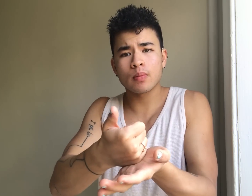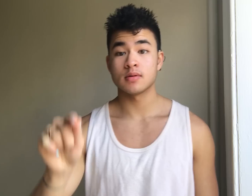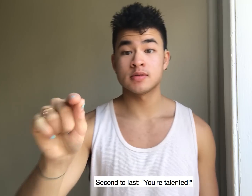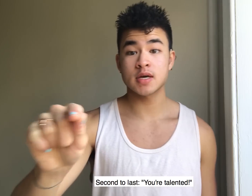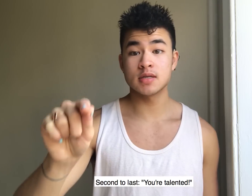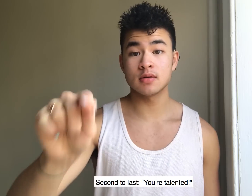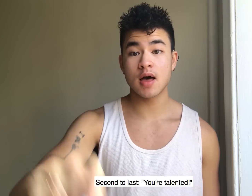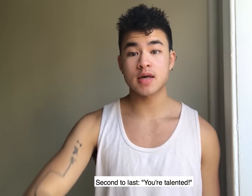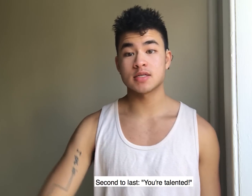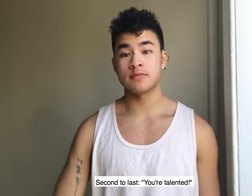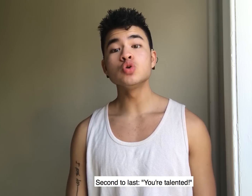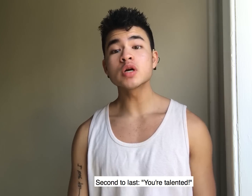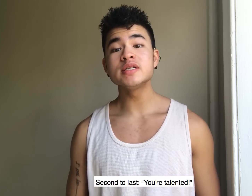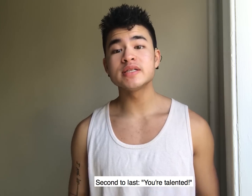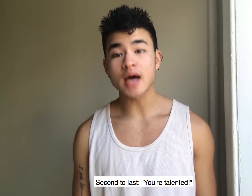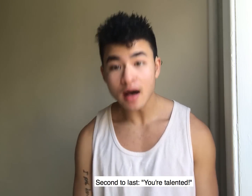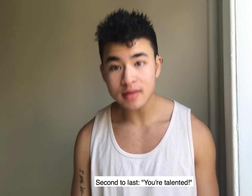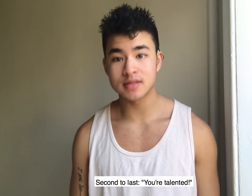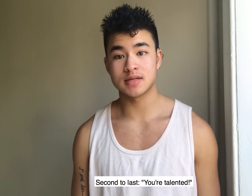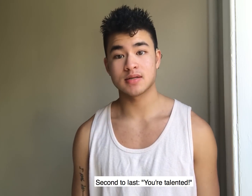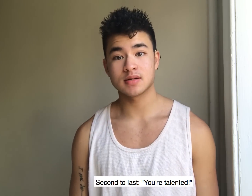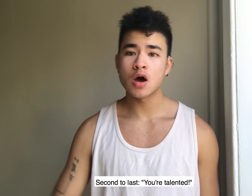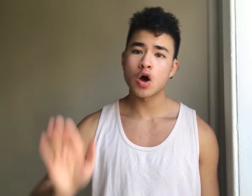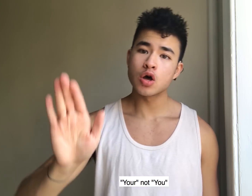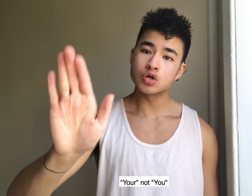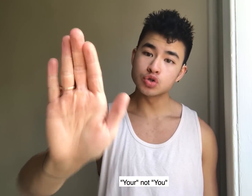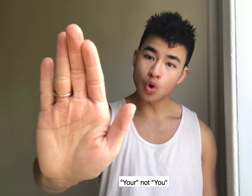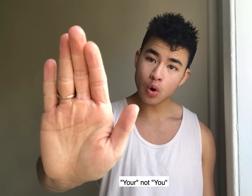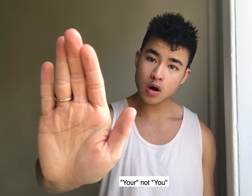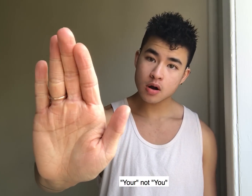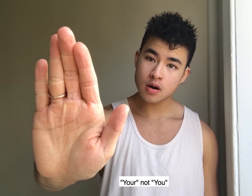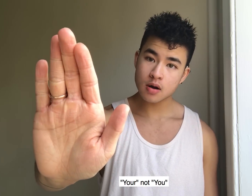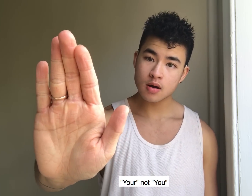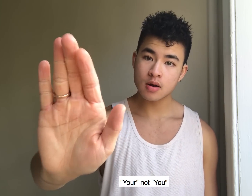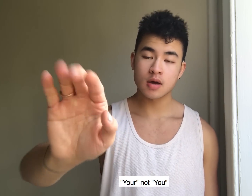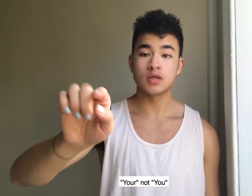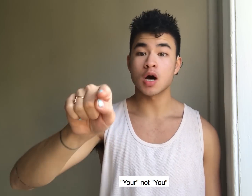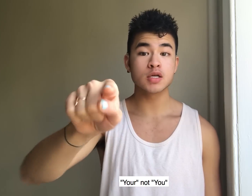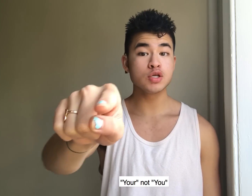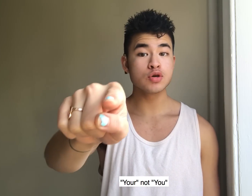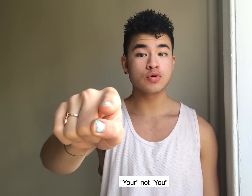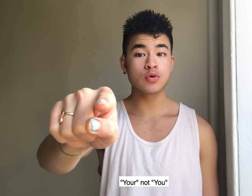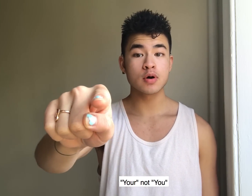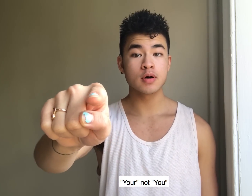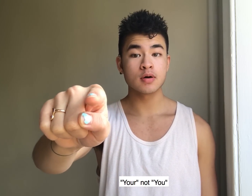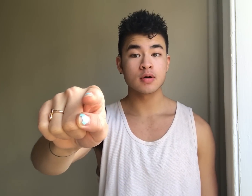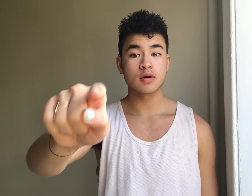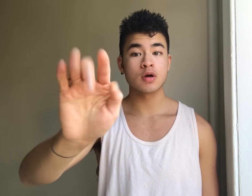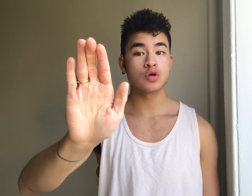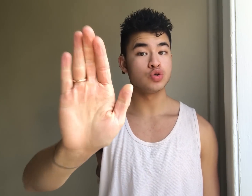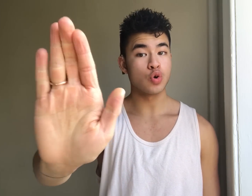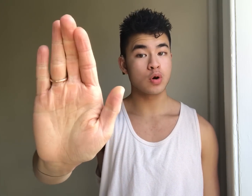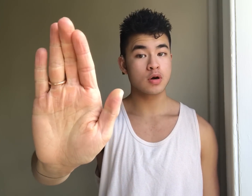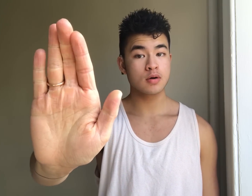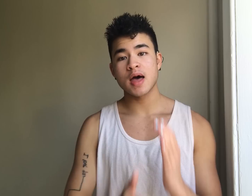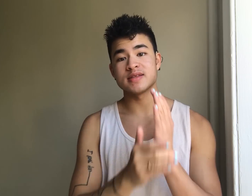second to last you're talented you're not you you're and